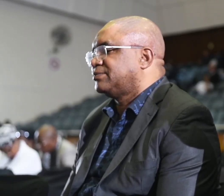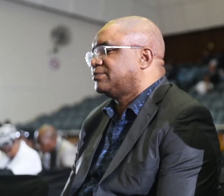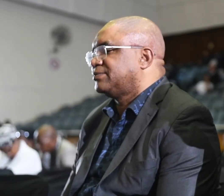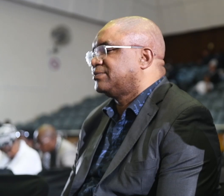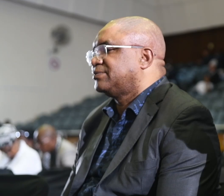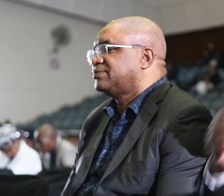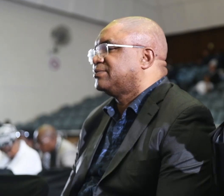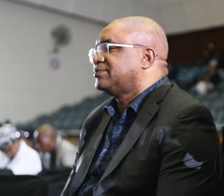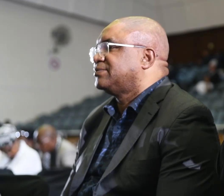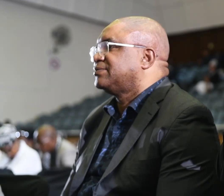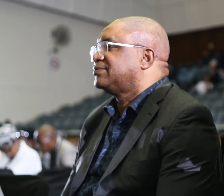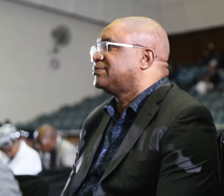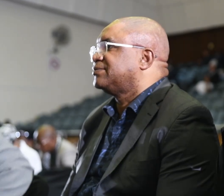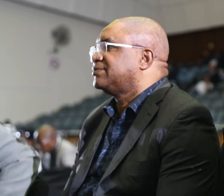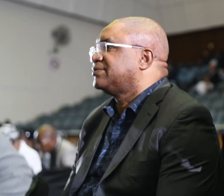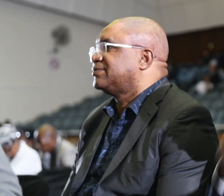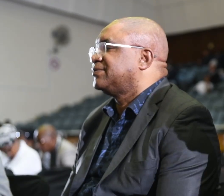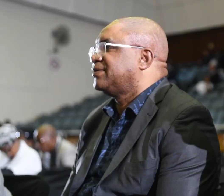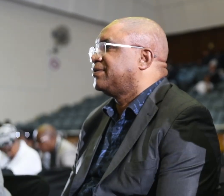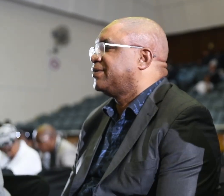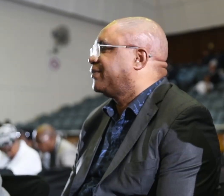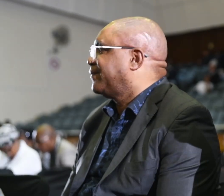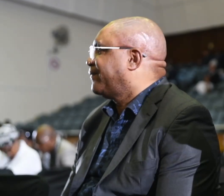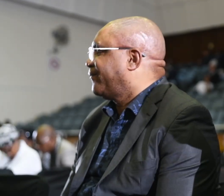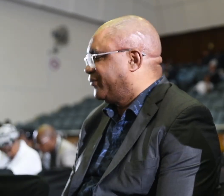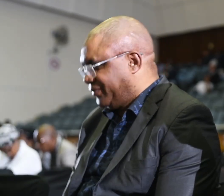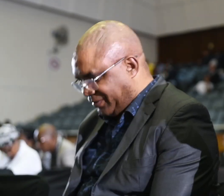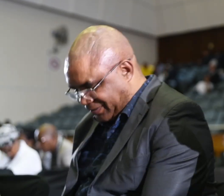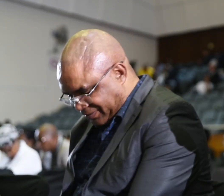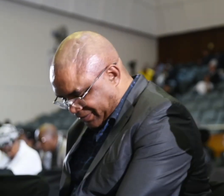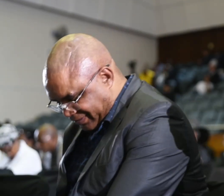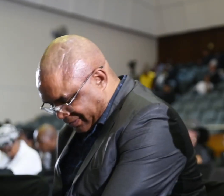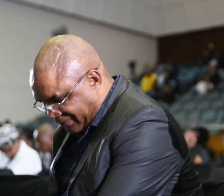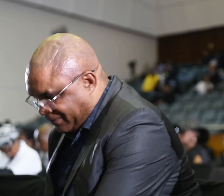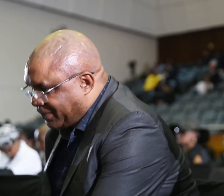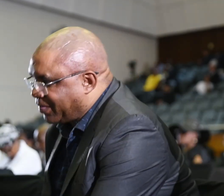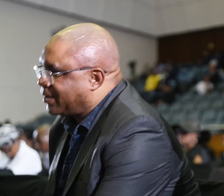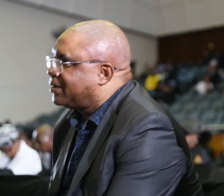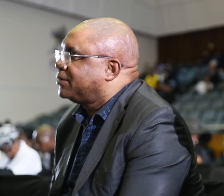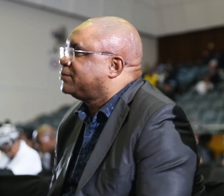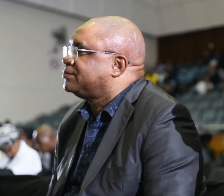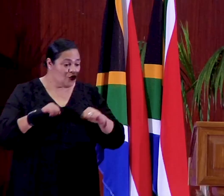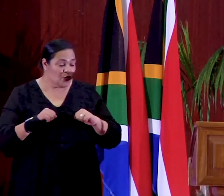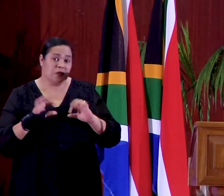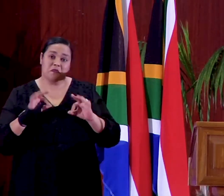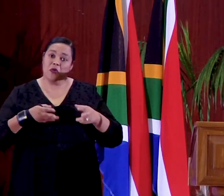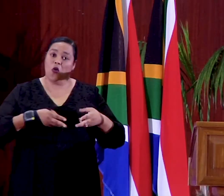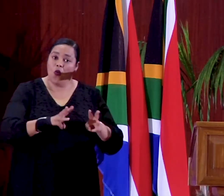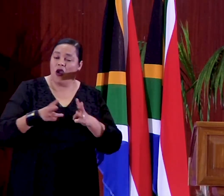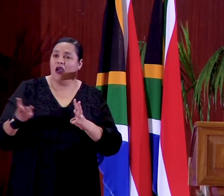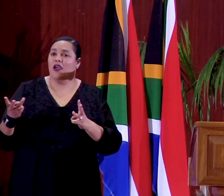As political parties in this country, we may not always agree on the best road to get there,